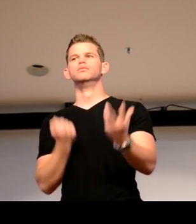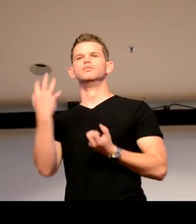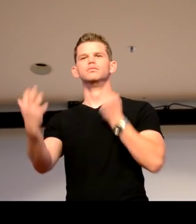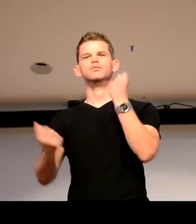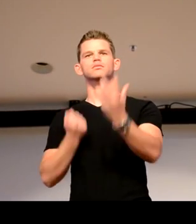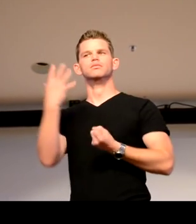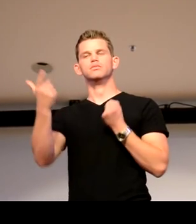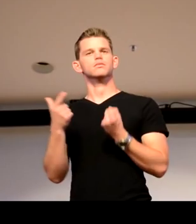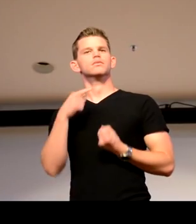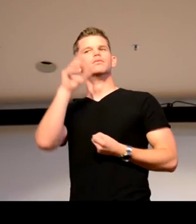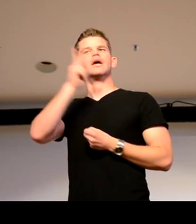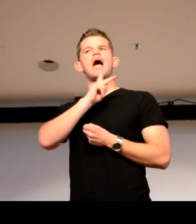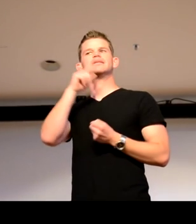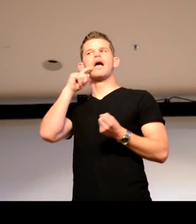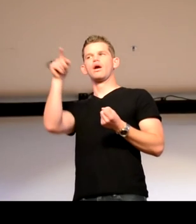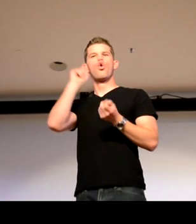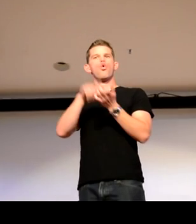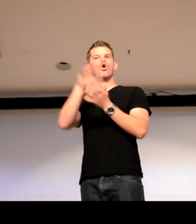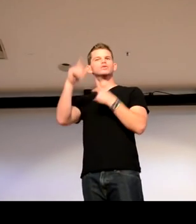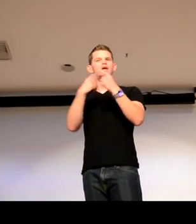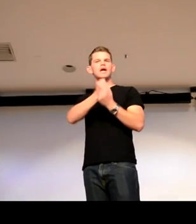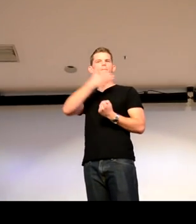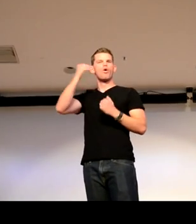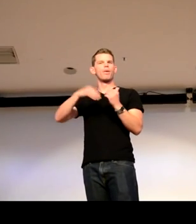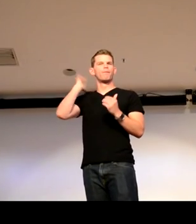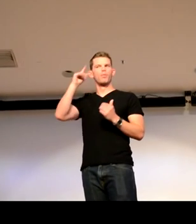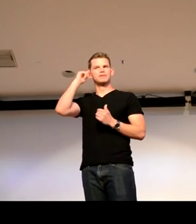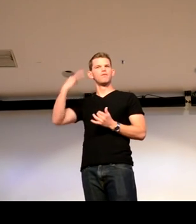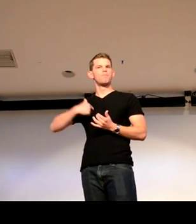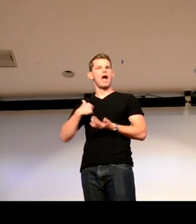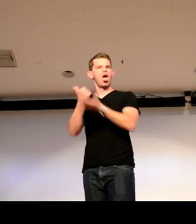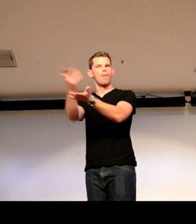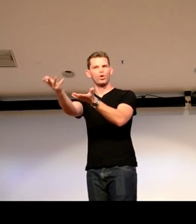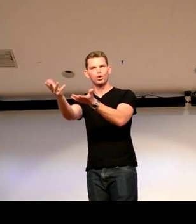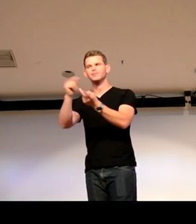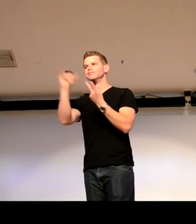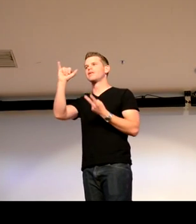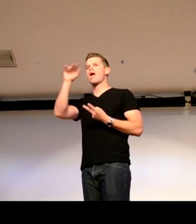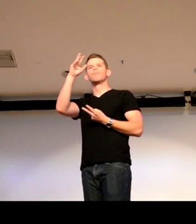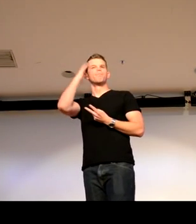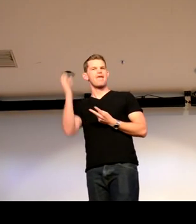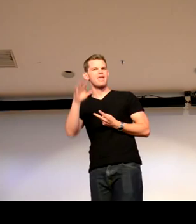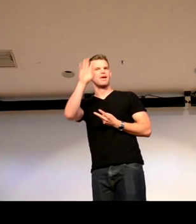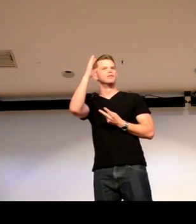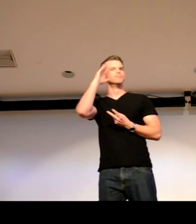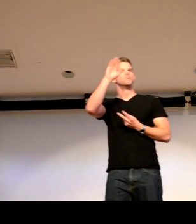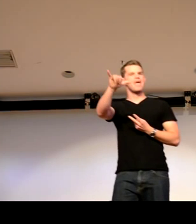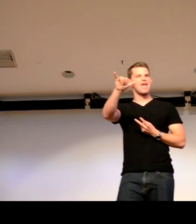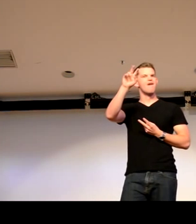wanted to improve I was willing to help them and you notice that Katie's signs are better now that's Daphne her signs are better and they